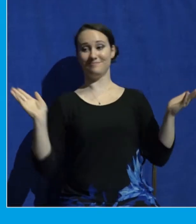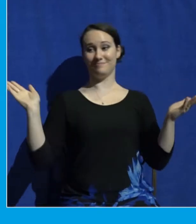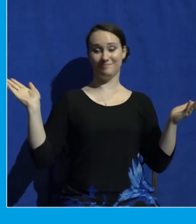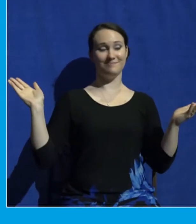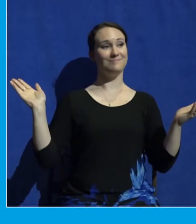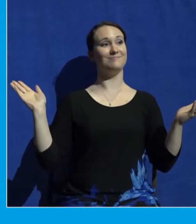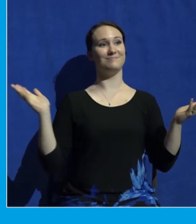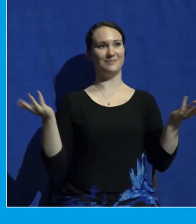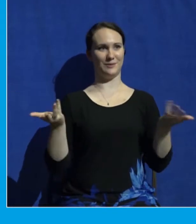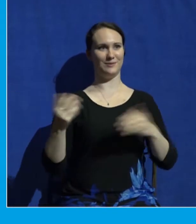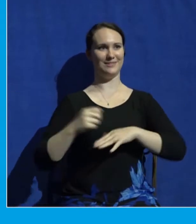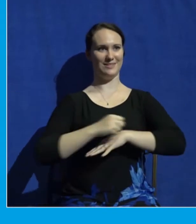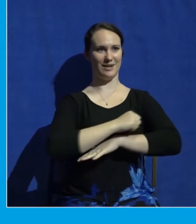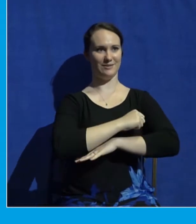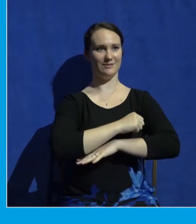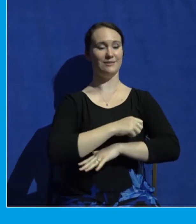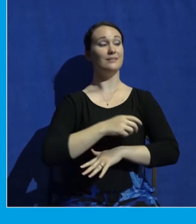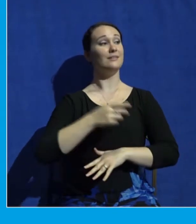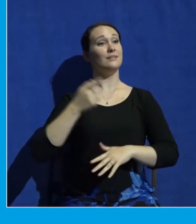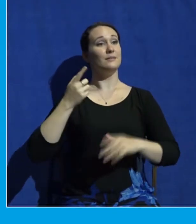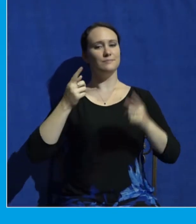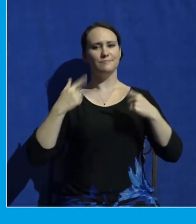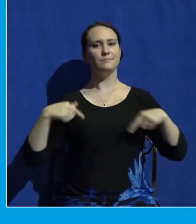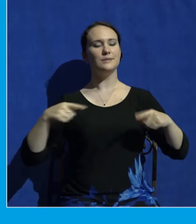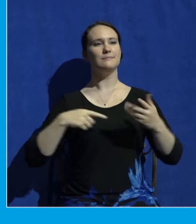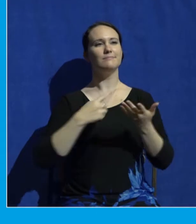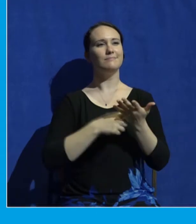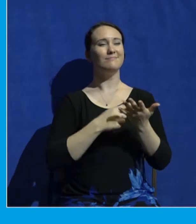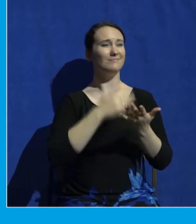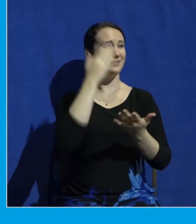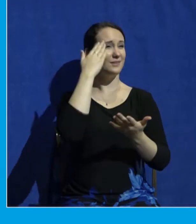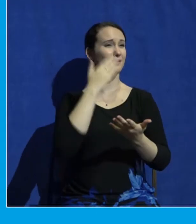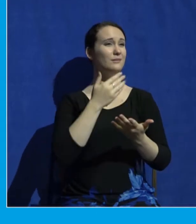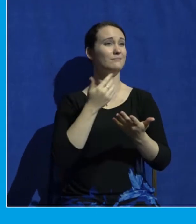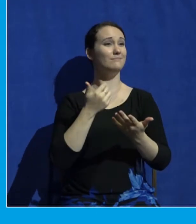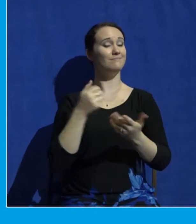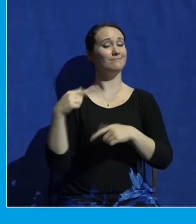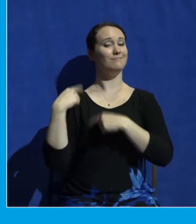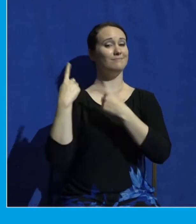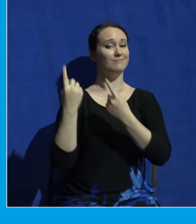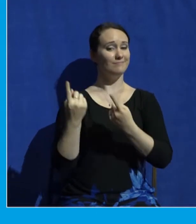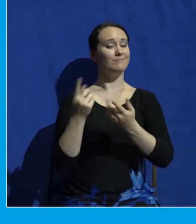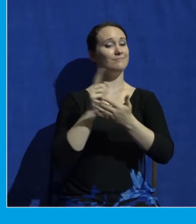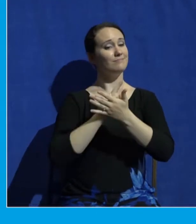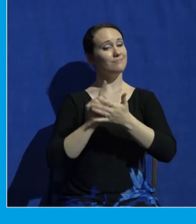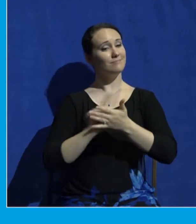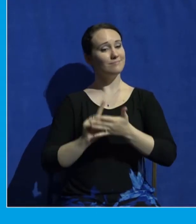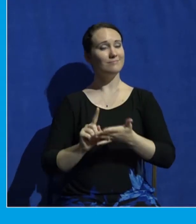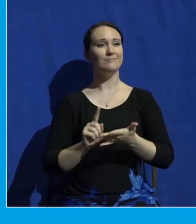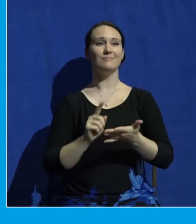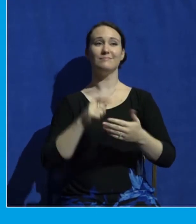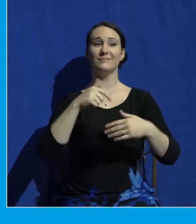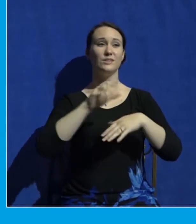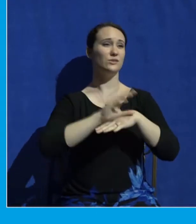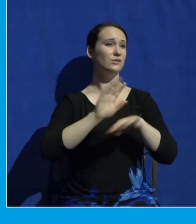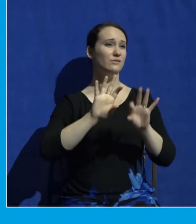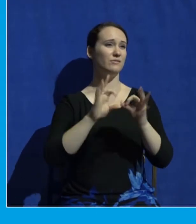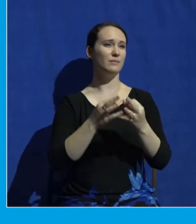stage. So we have been talking over recent days about how we've been walking through a significant moment in our church family,